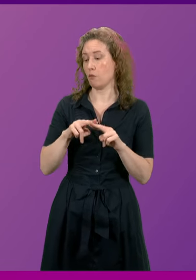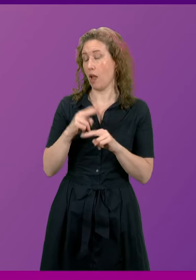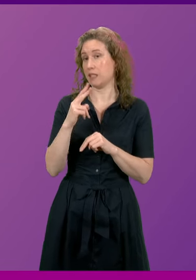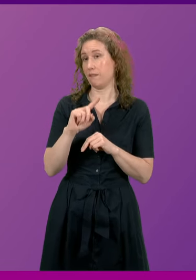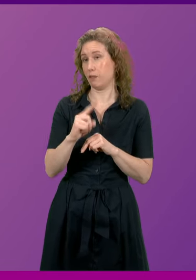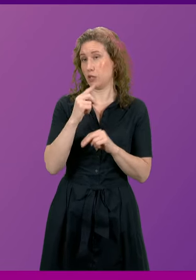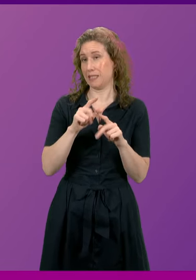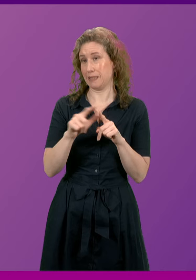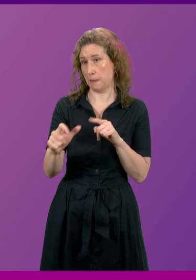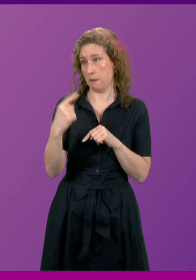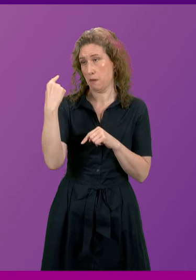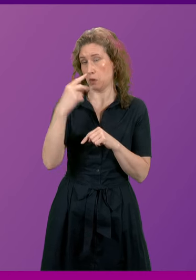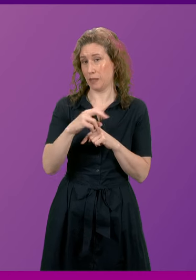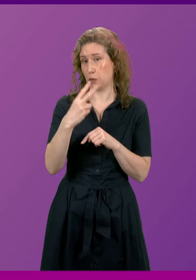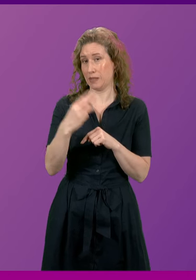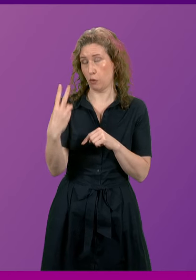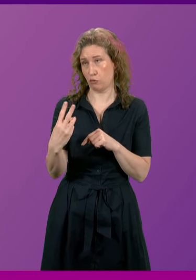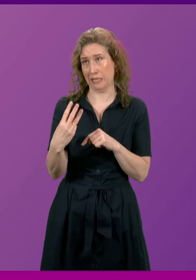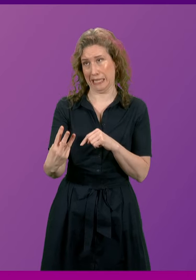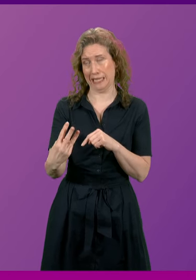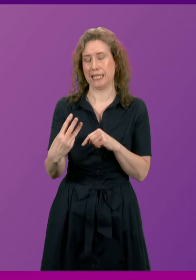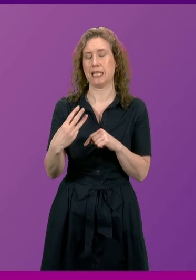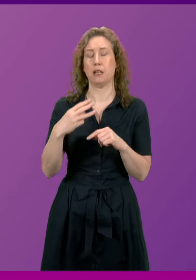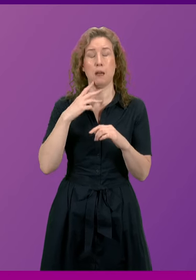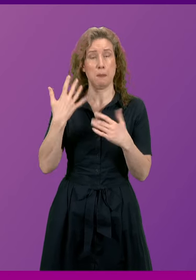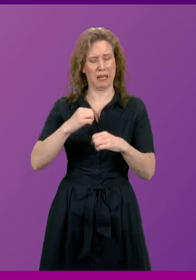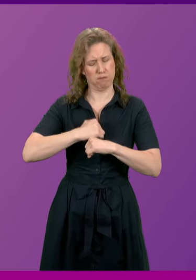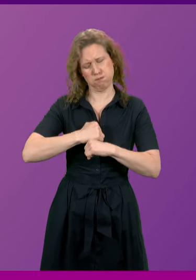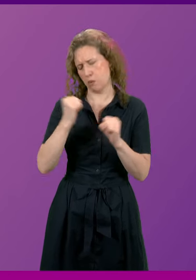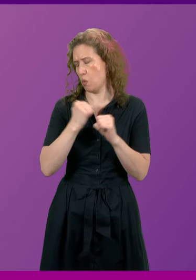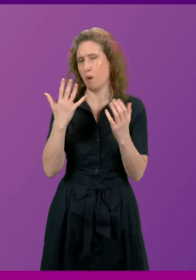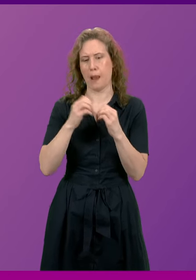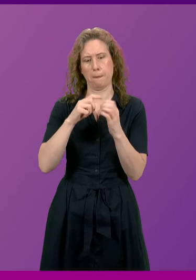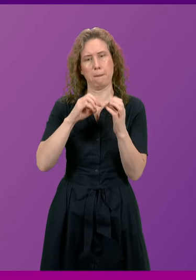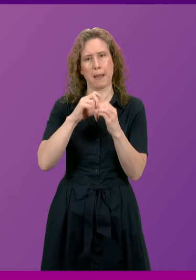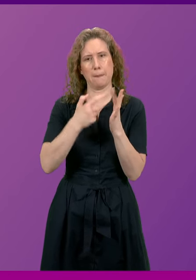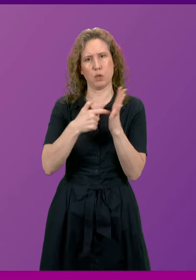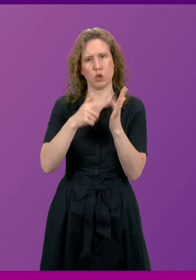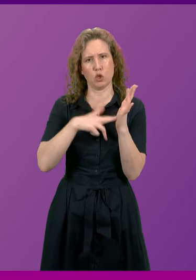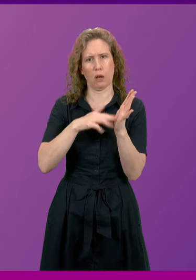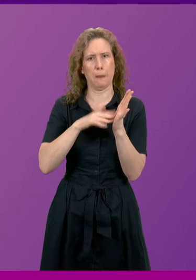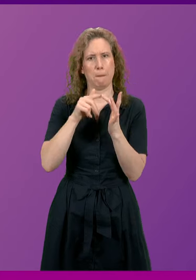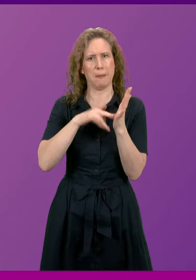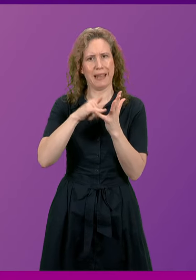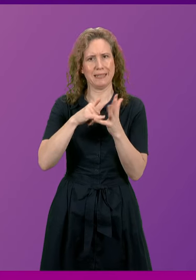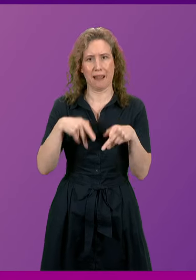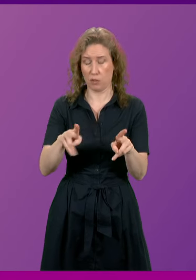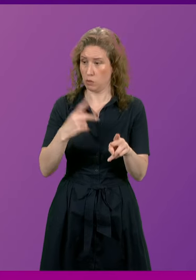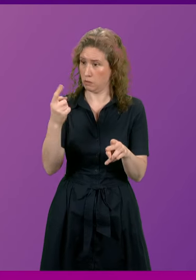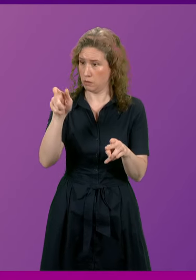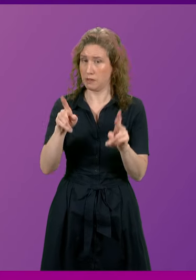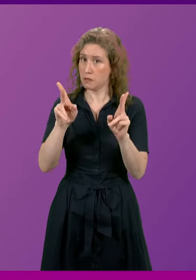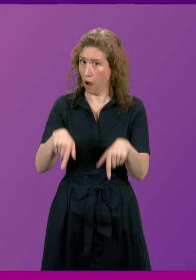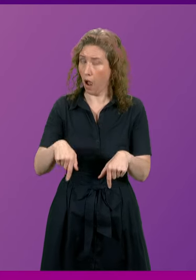2023 at 10.25pm an explosion ripped through homes in Babberton, Mainz Avenue tragically resulting in the loss of one life.